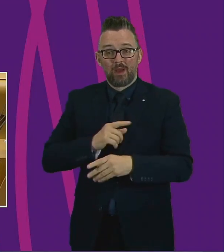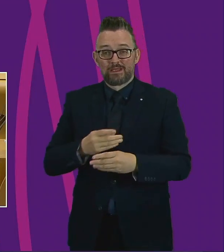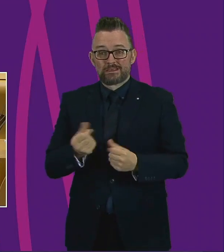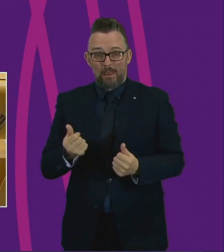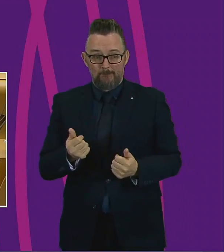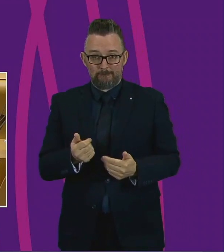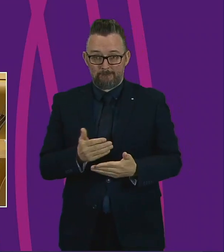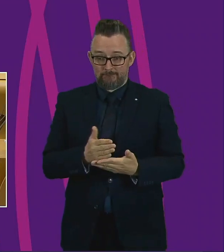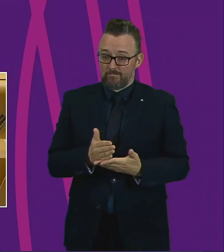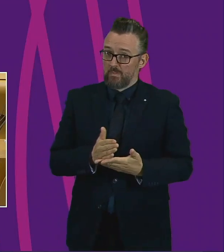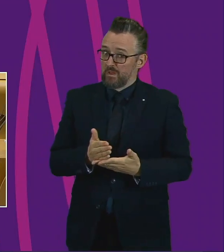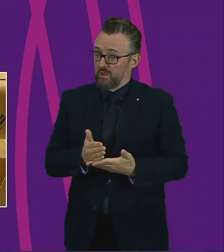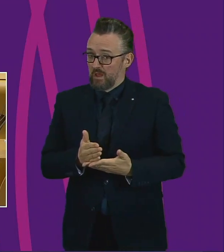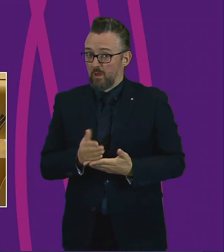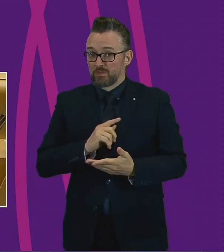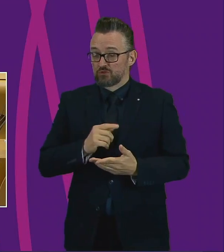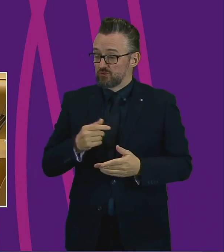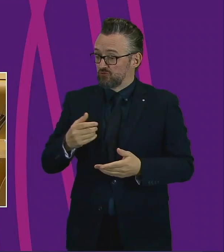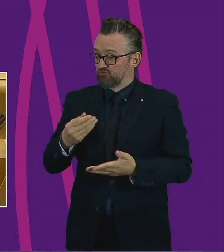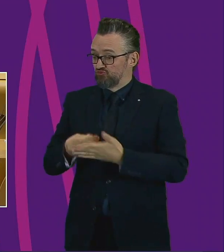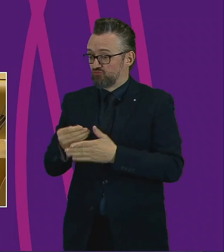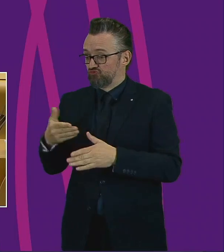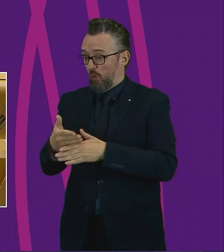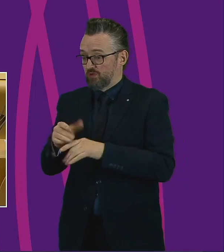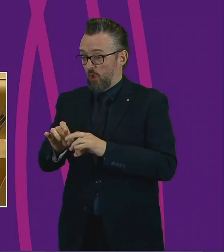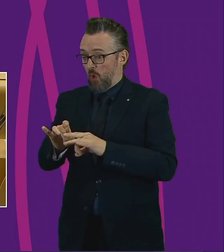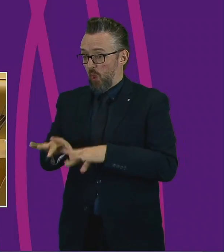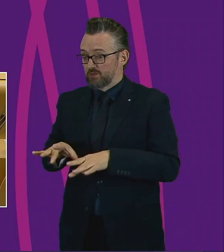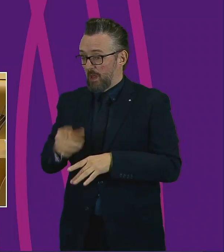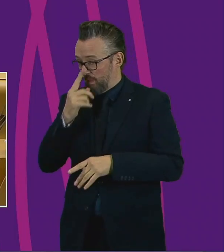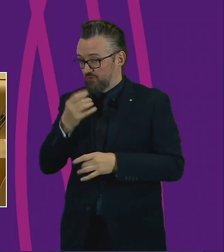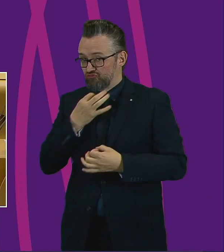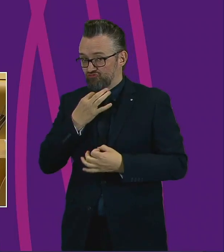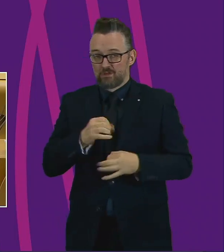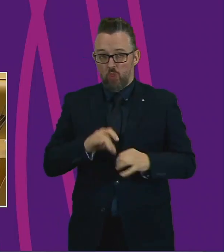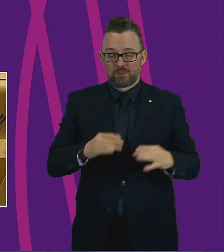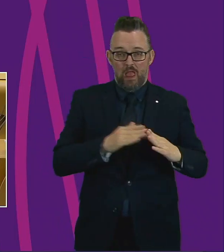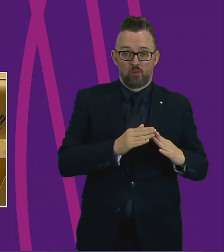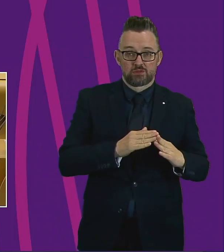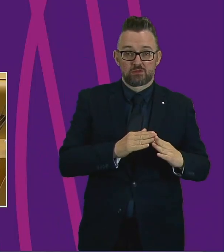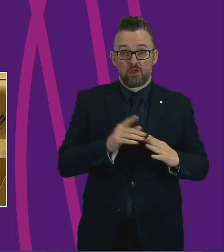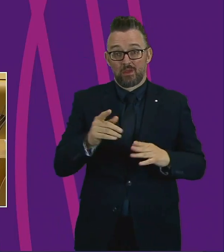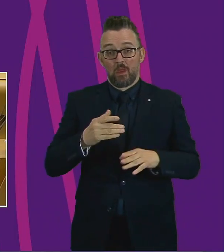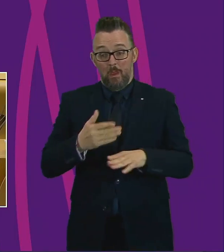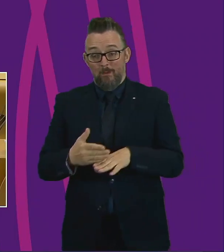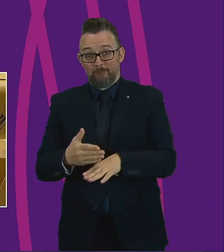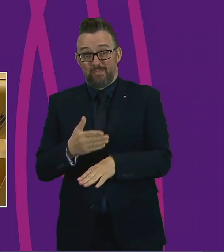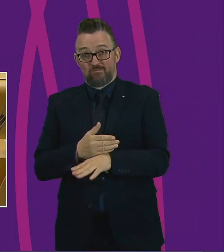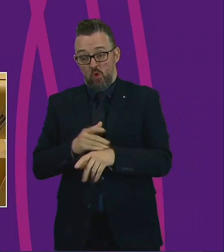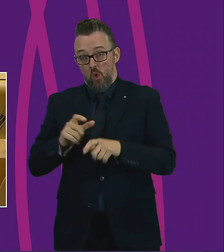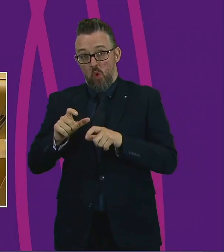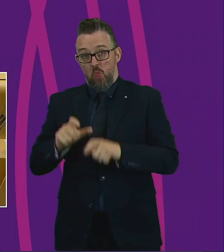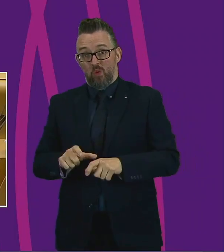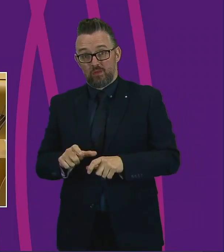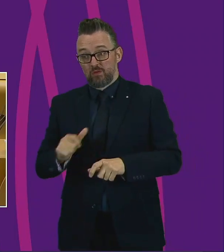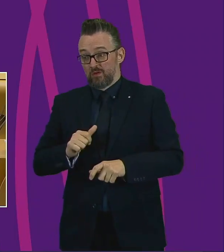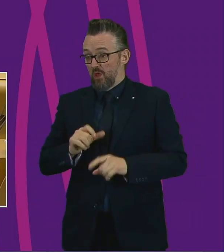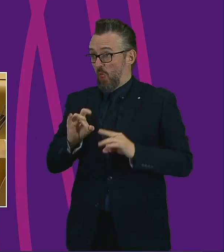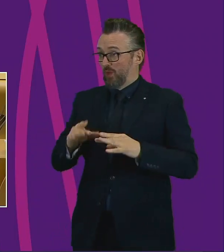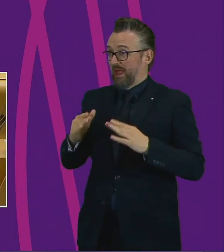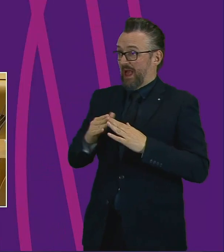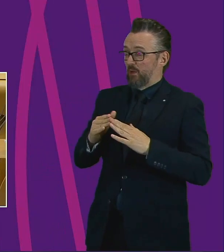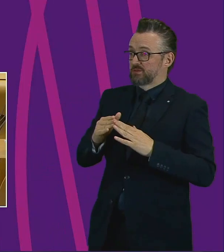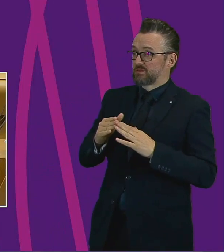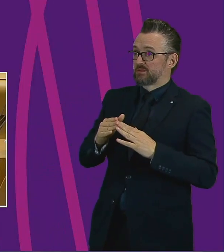verge who will be at risk as jobs are lost. And those who were on the verge of eviction before the lockdown will, as it stands, lose that protection